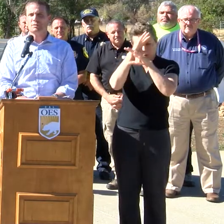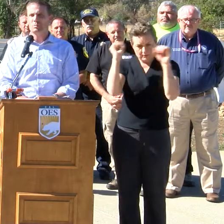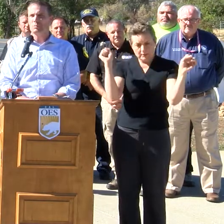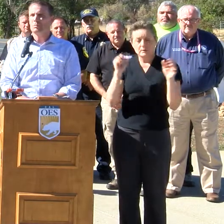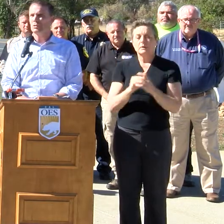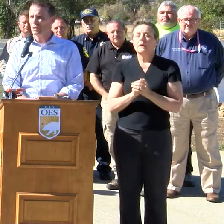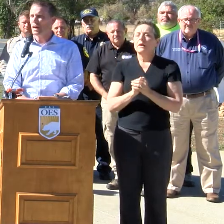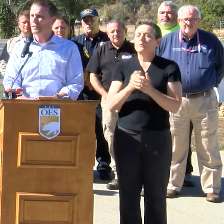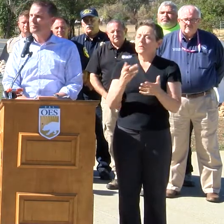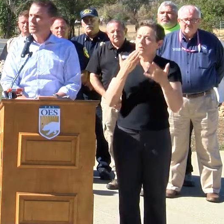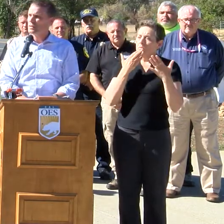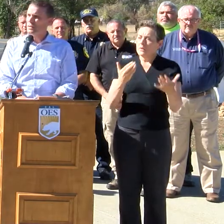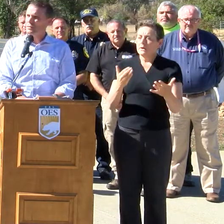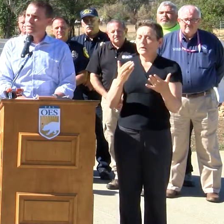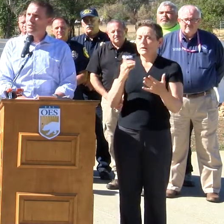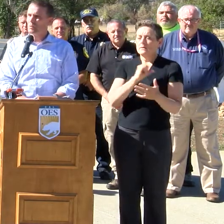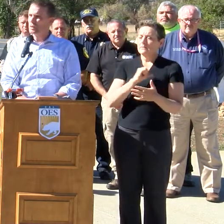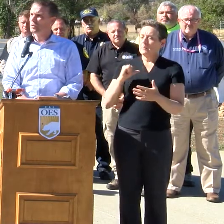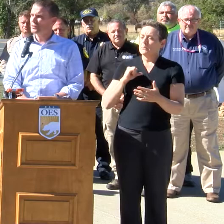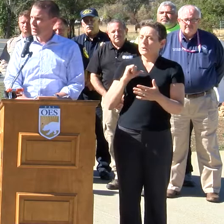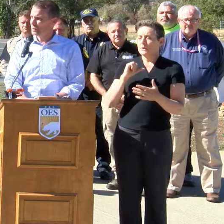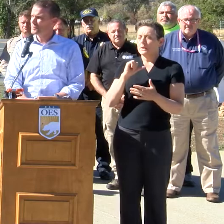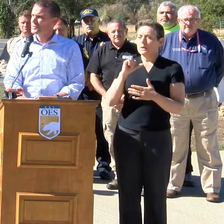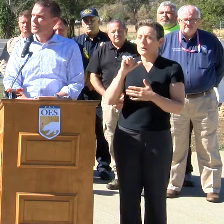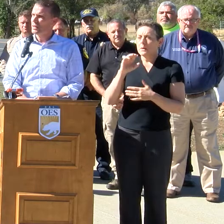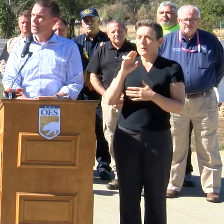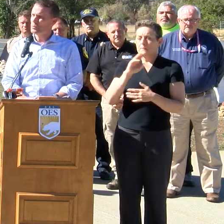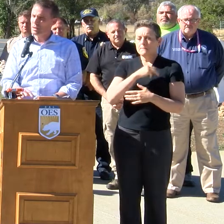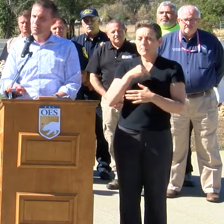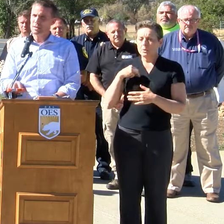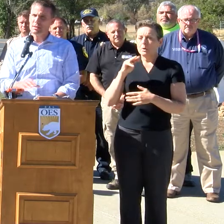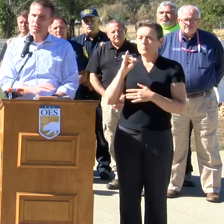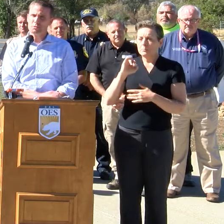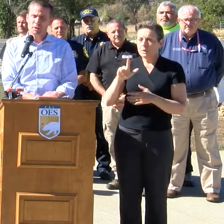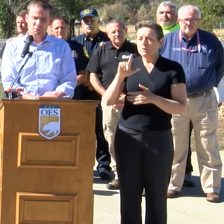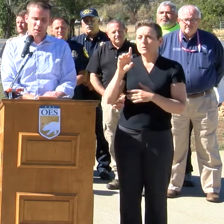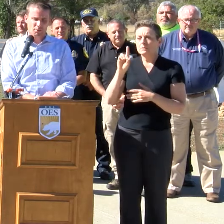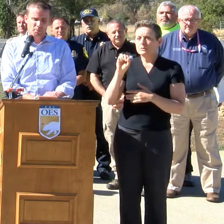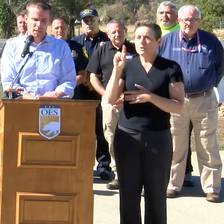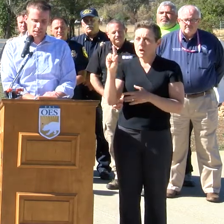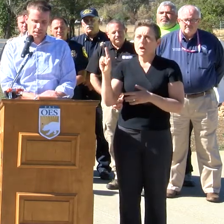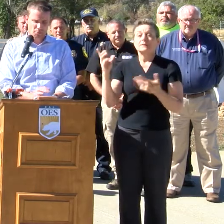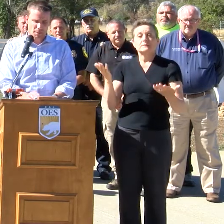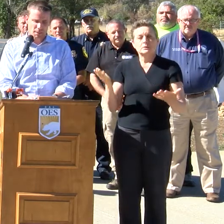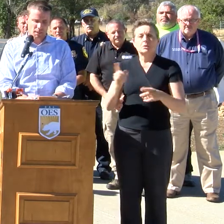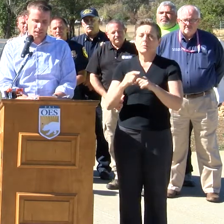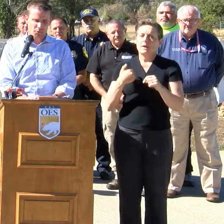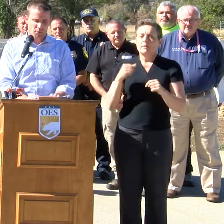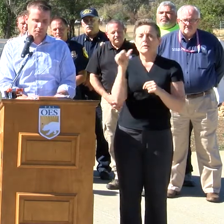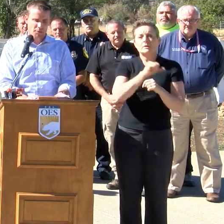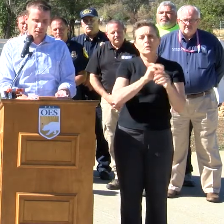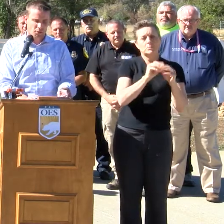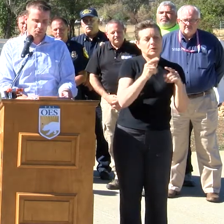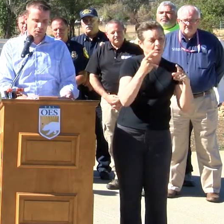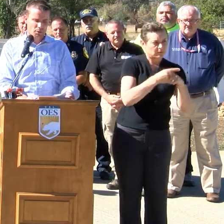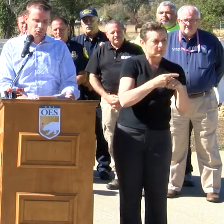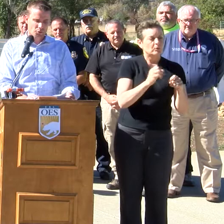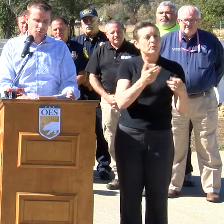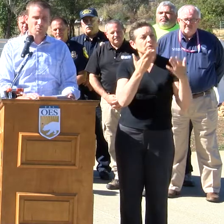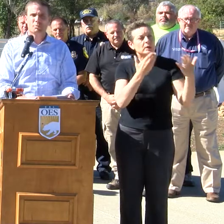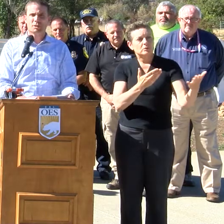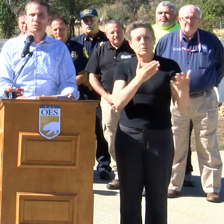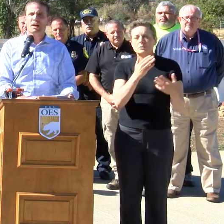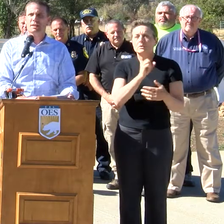as well to Assemblymember Bill Dodd. The Assemblyman was here and wanted to be here at this press conference, but had another meeting. And I just want to say thank you